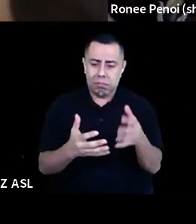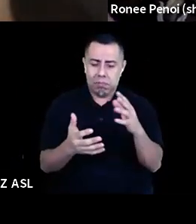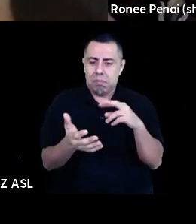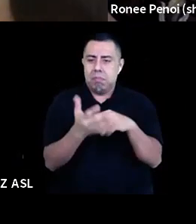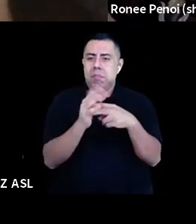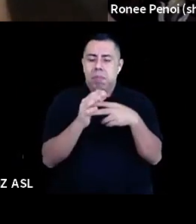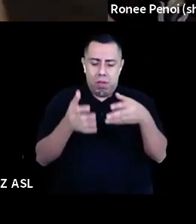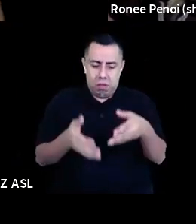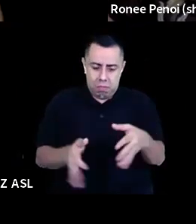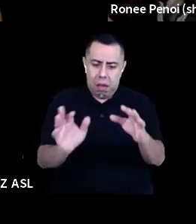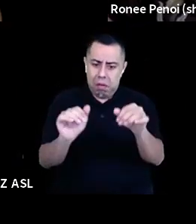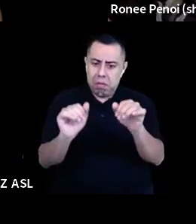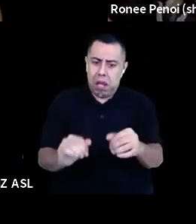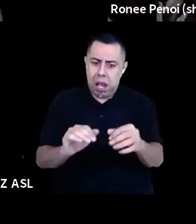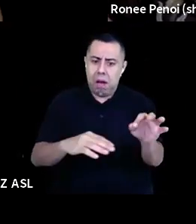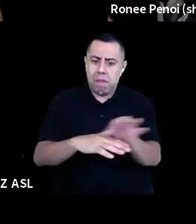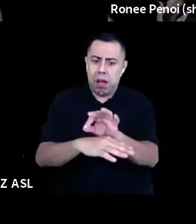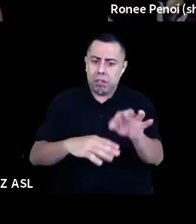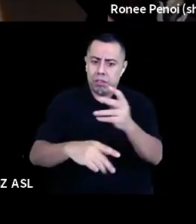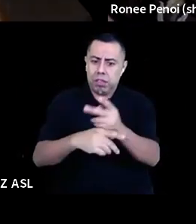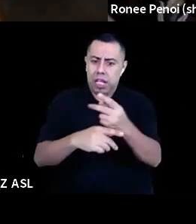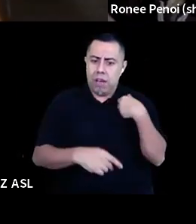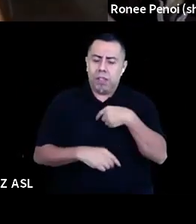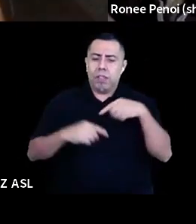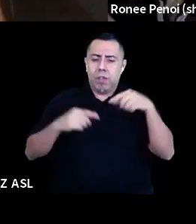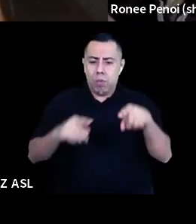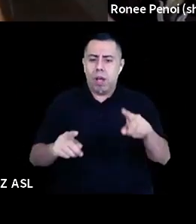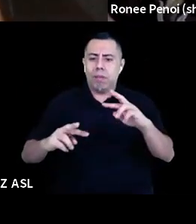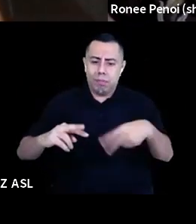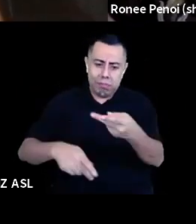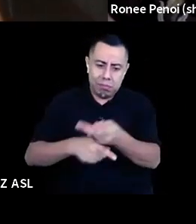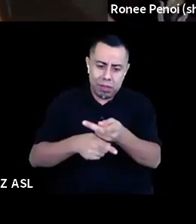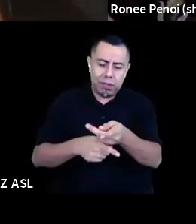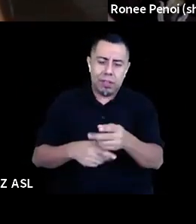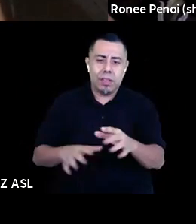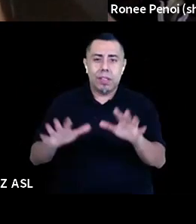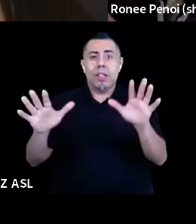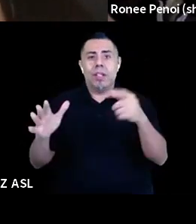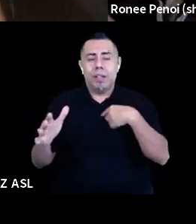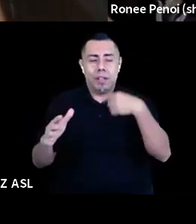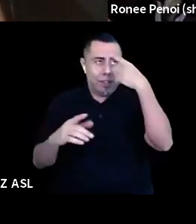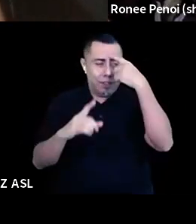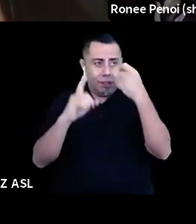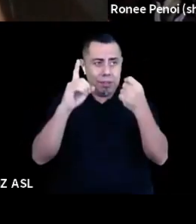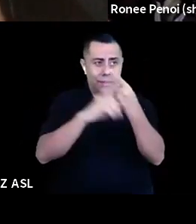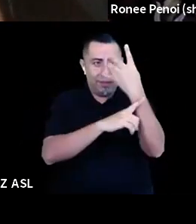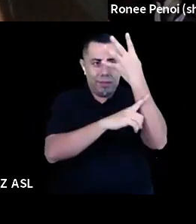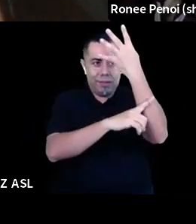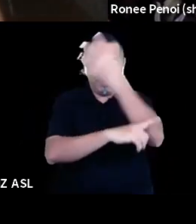it. Um, uh, Uh, oh my God, my brain just went in seven directions at same time. I think I have, I, I feel like I've said enough though.